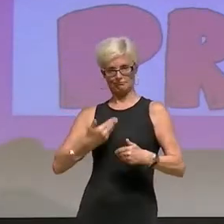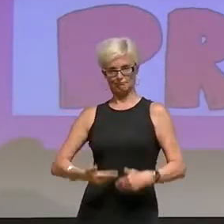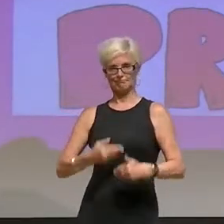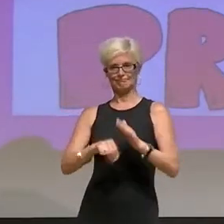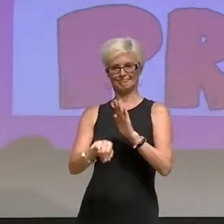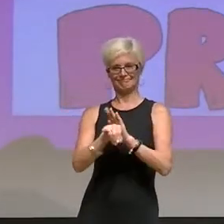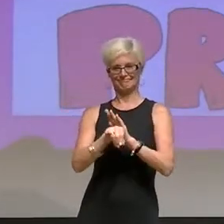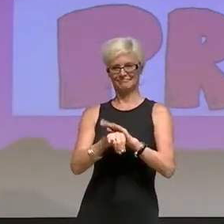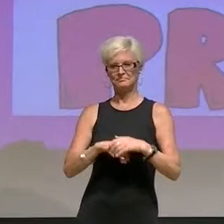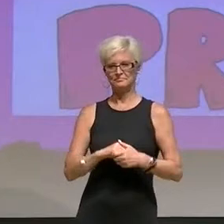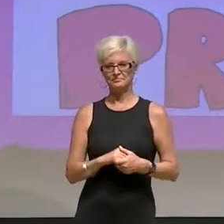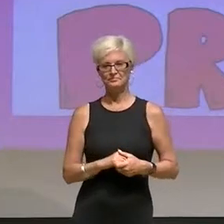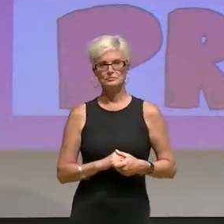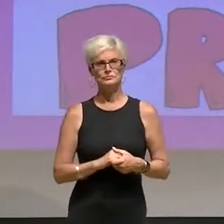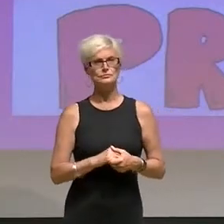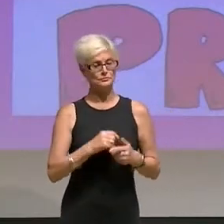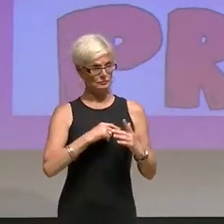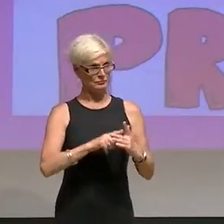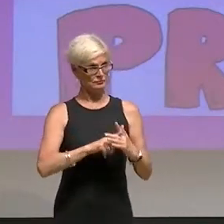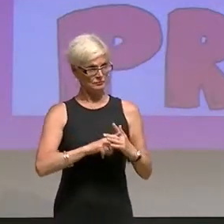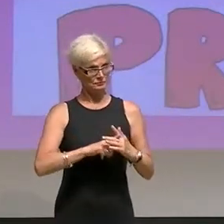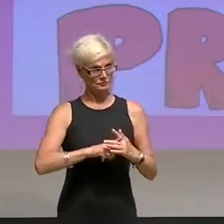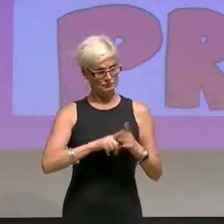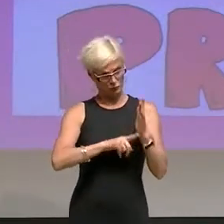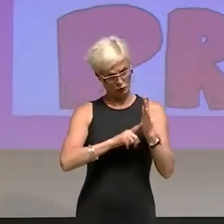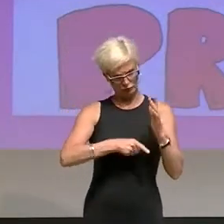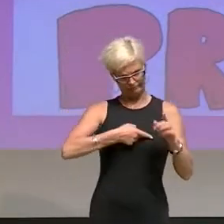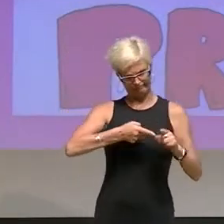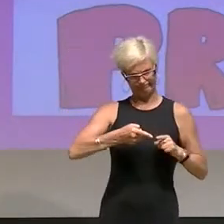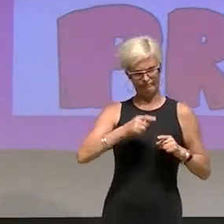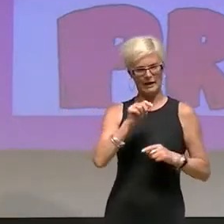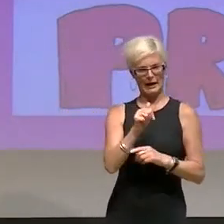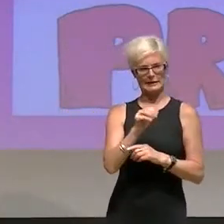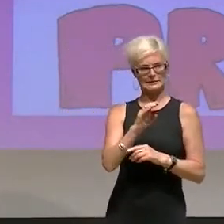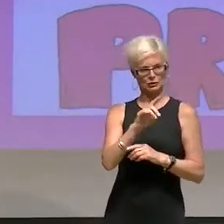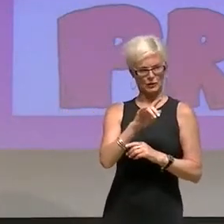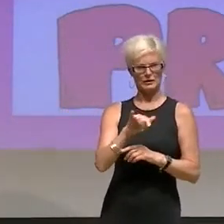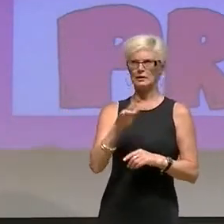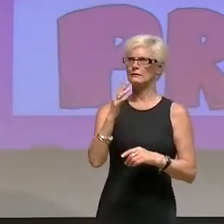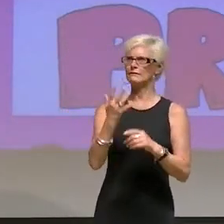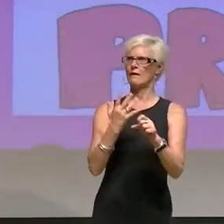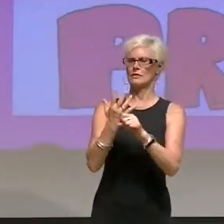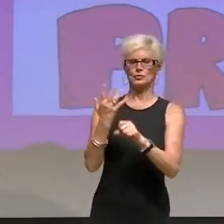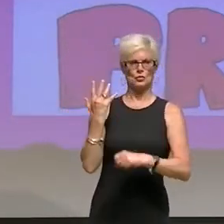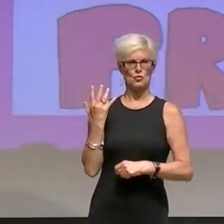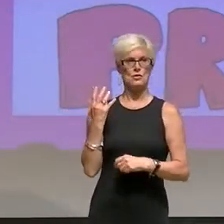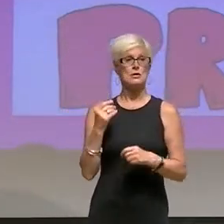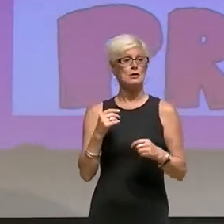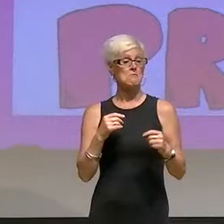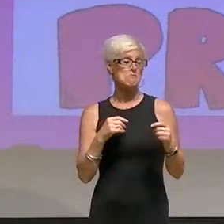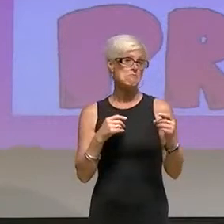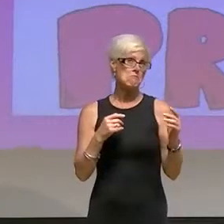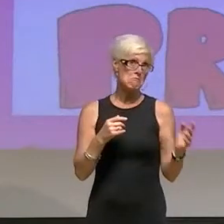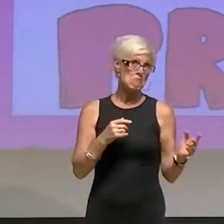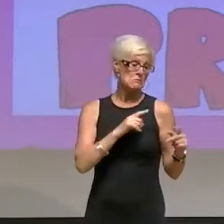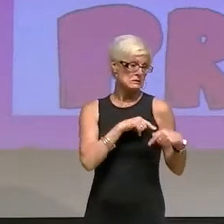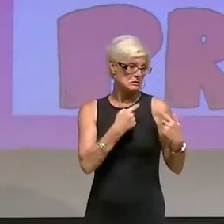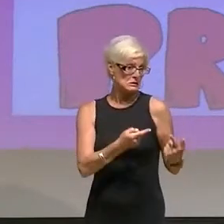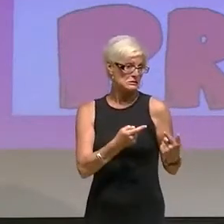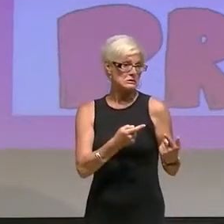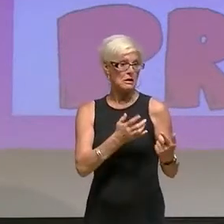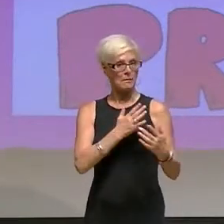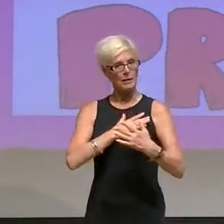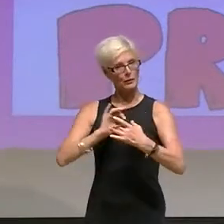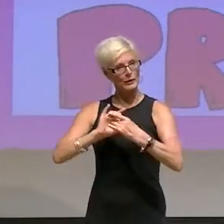I began doing work on asexuality over five years ago and since then my relationship to asexuality academically